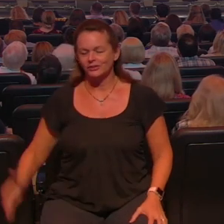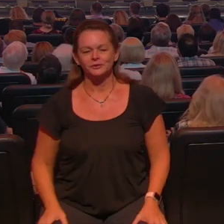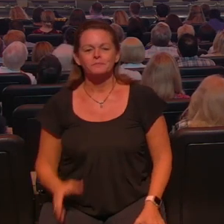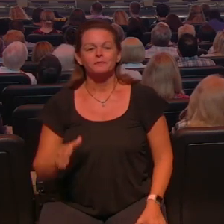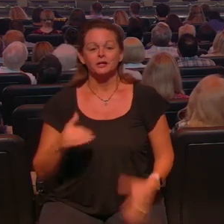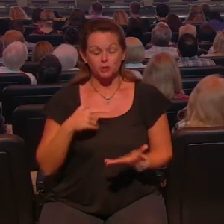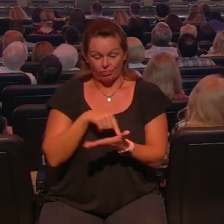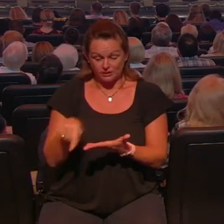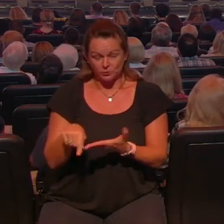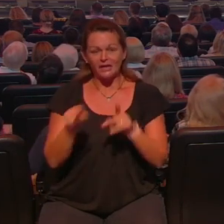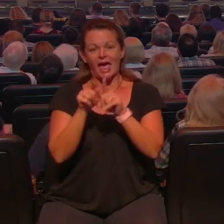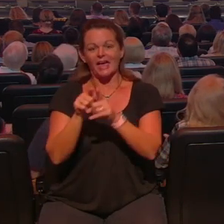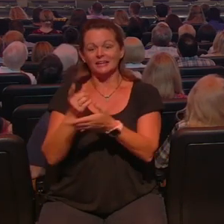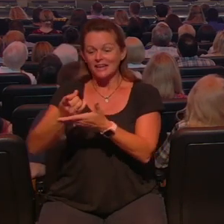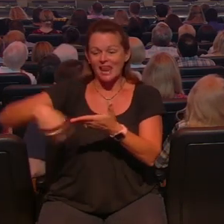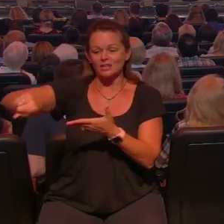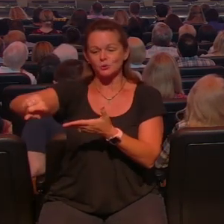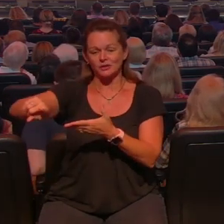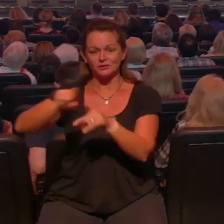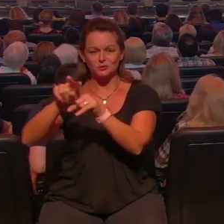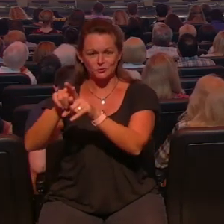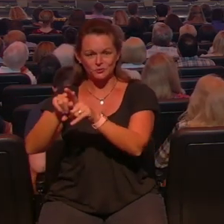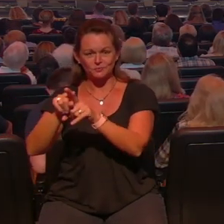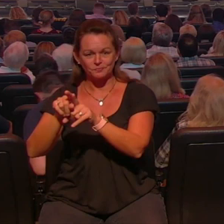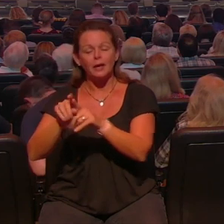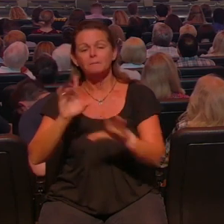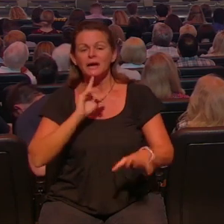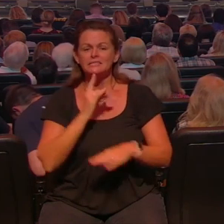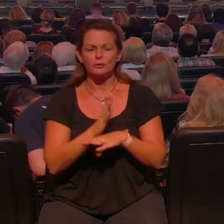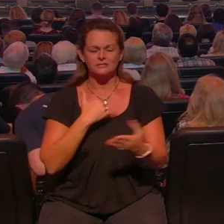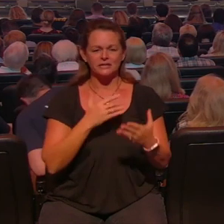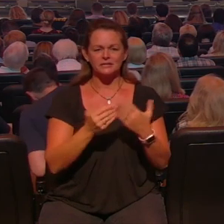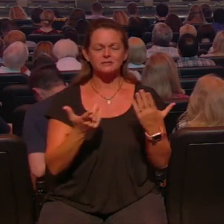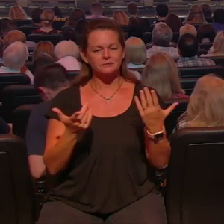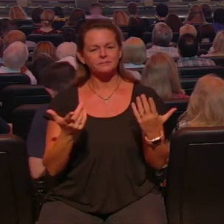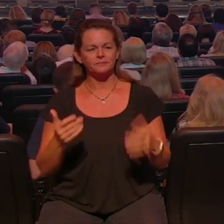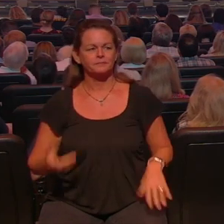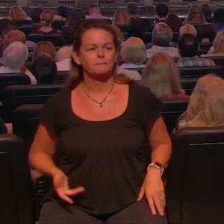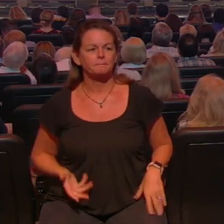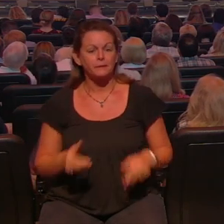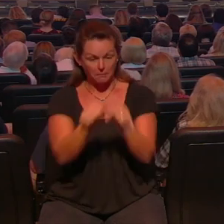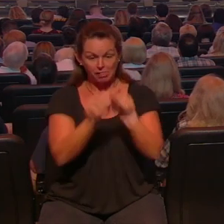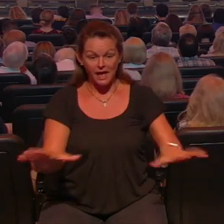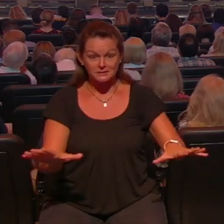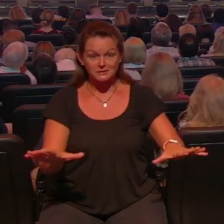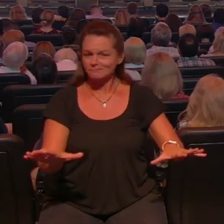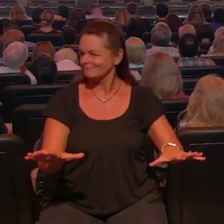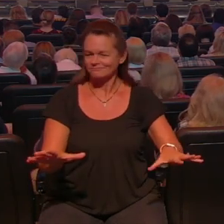but uh the series is called Beyond Blessed and I wrote